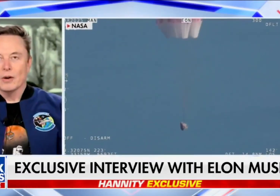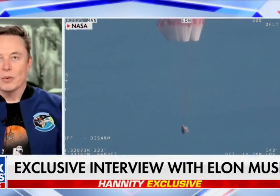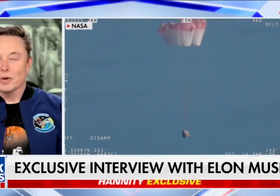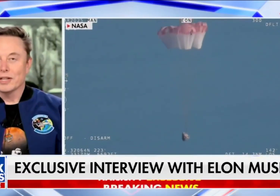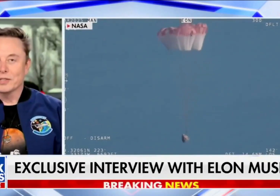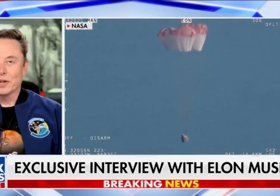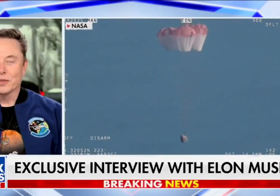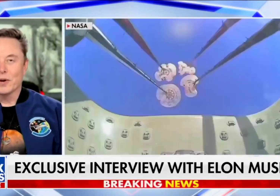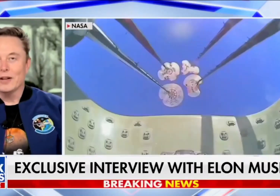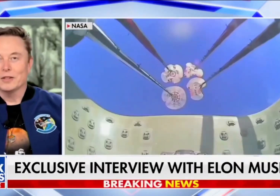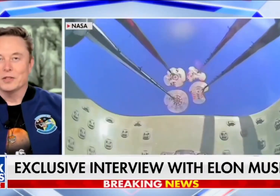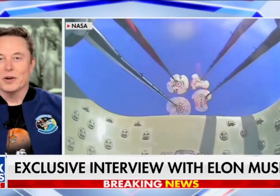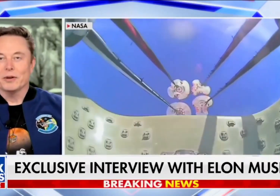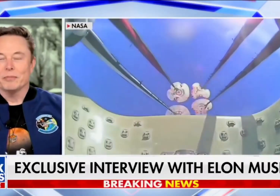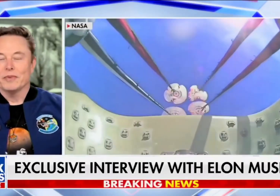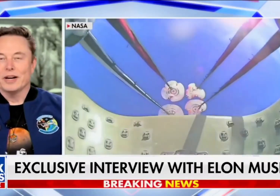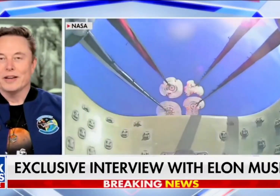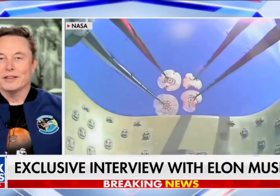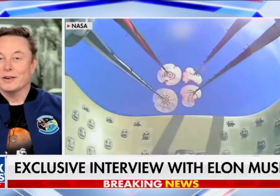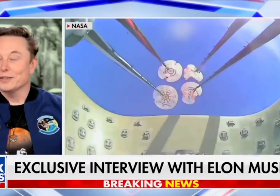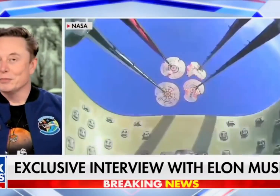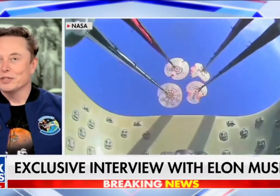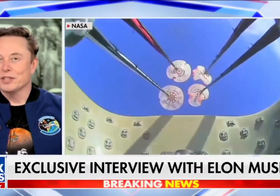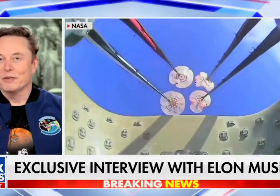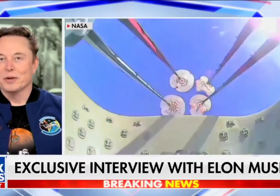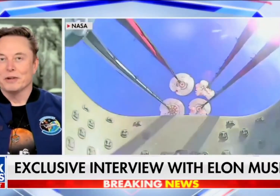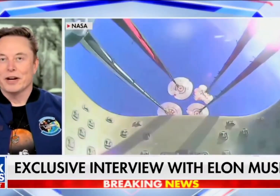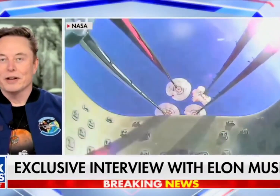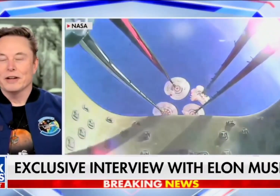Well, it's quite a long story. And there are some books that have been written about it.